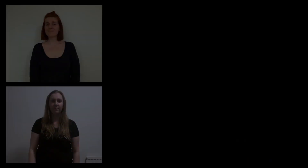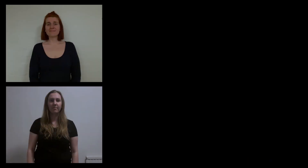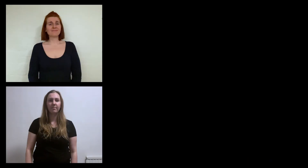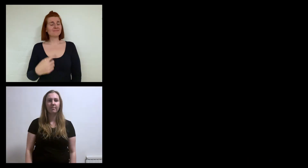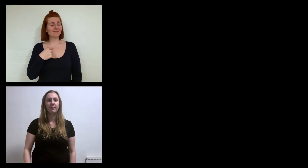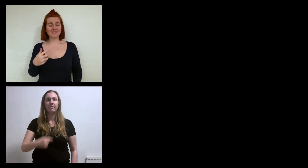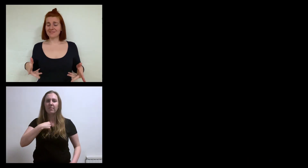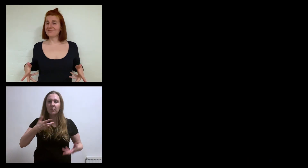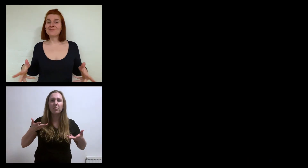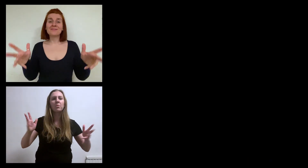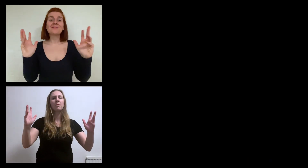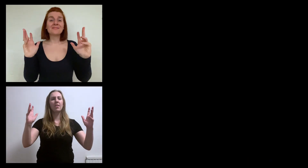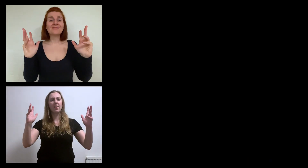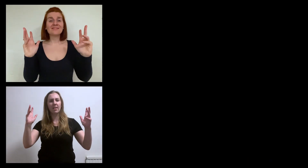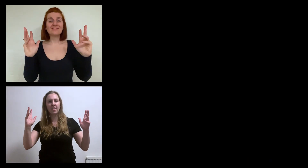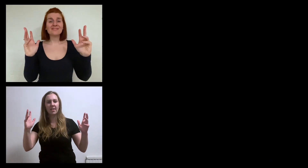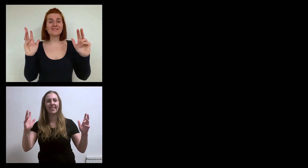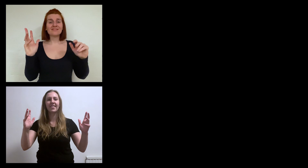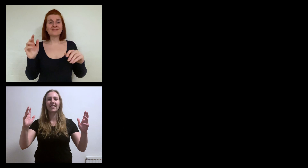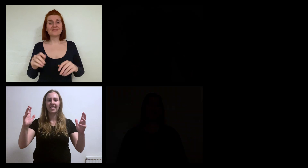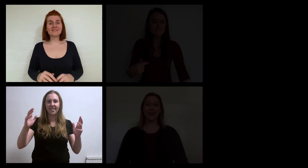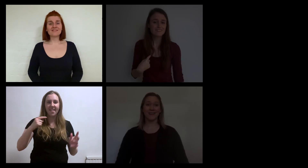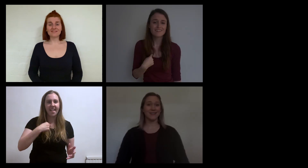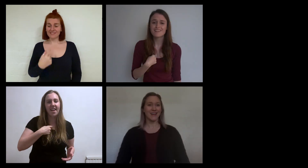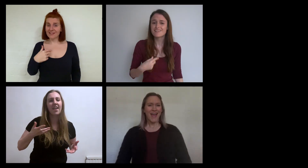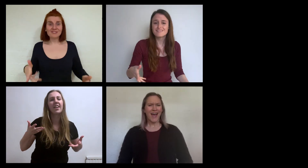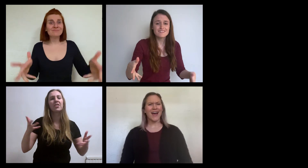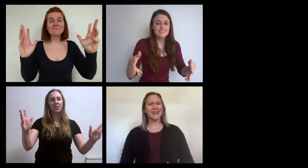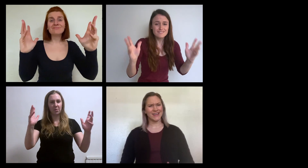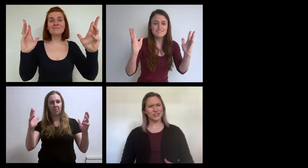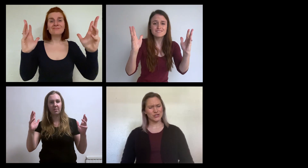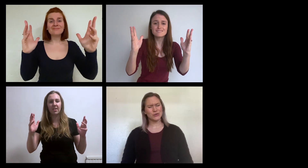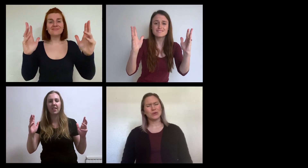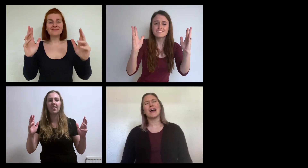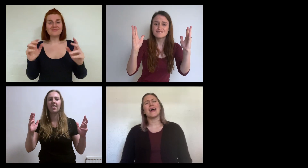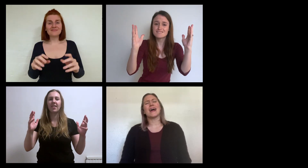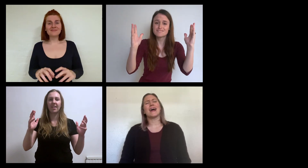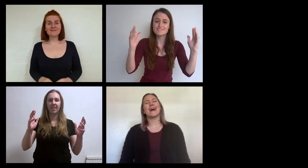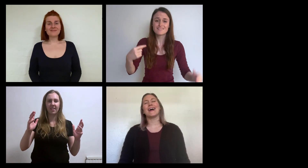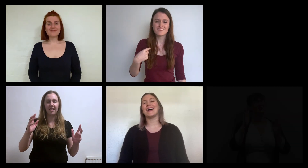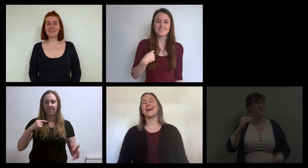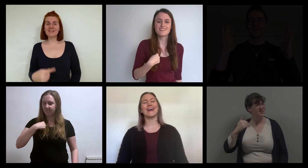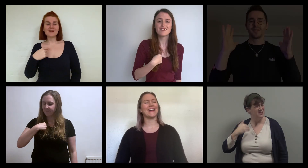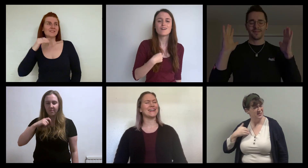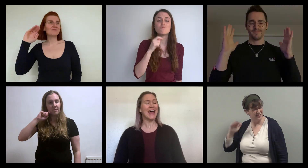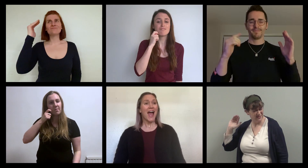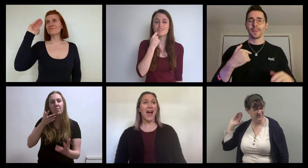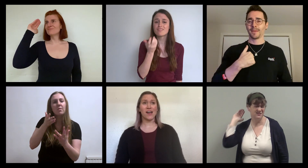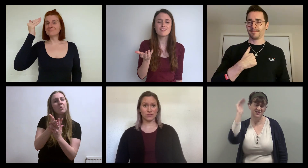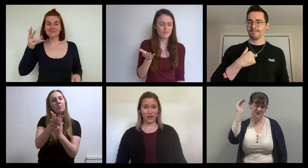I can do it I can do it I can get